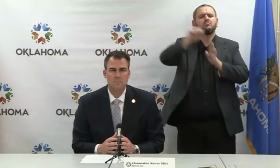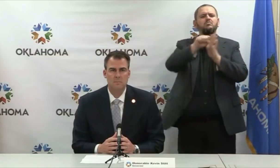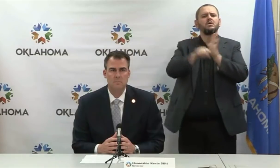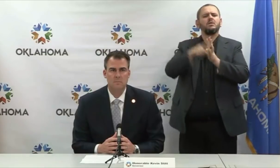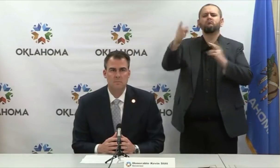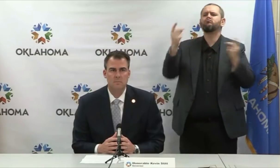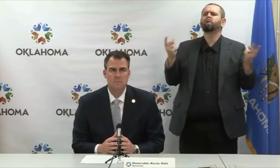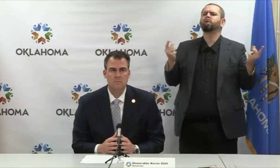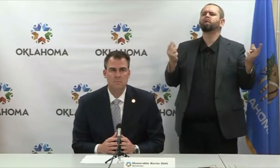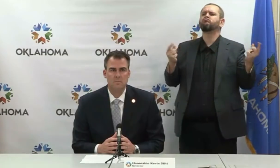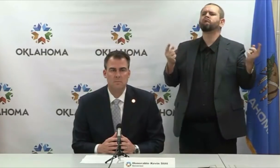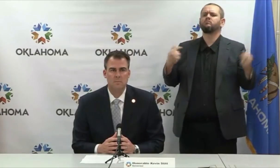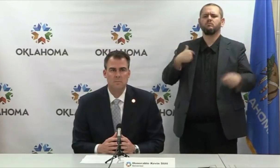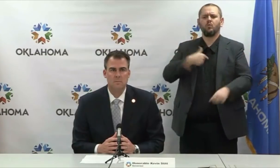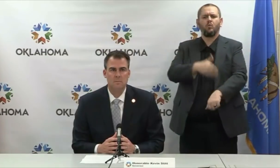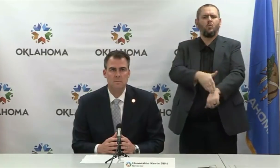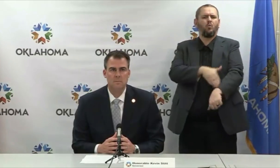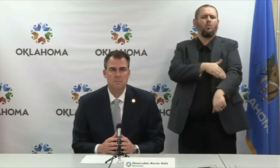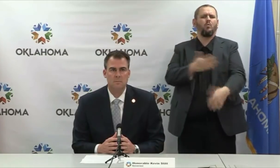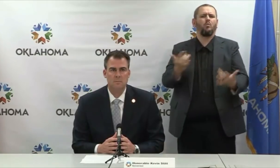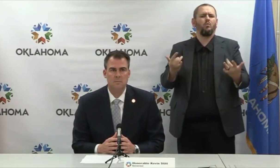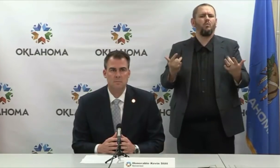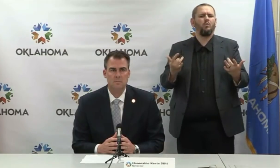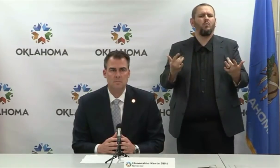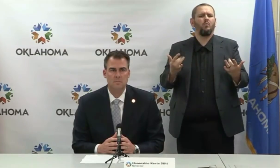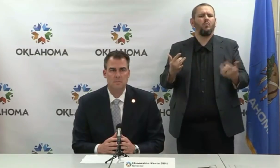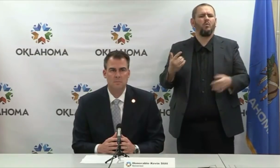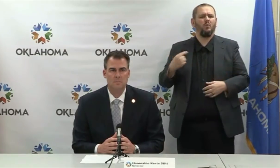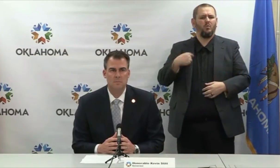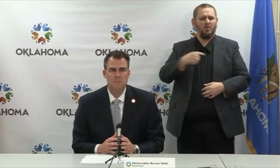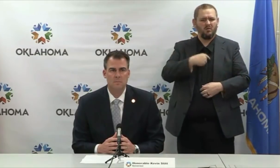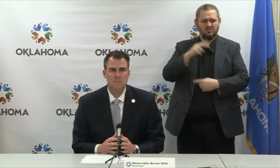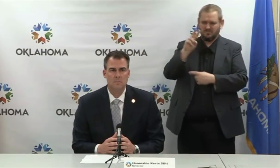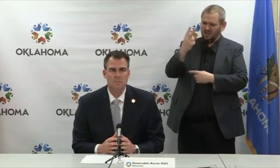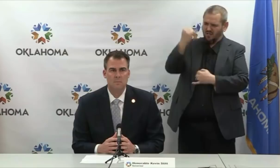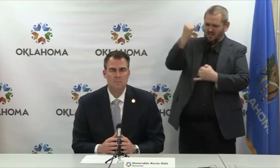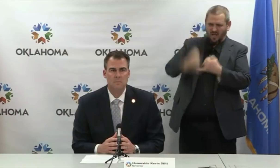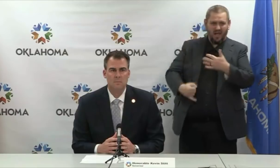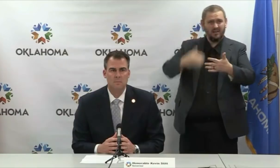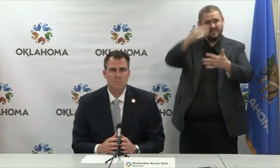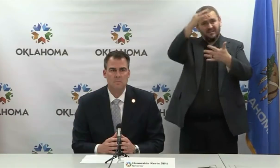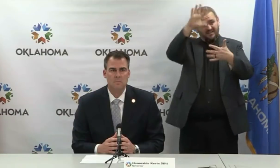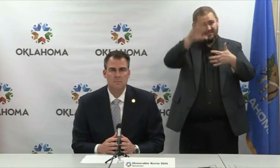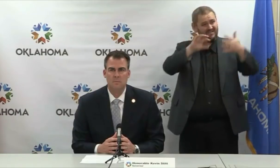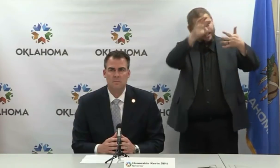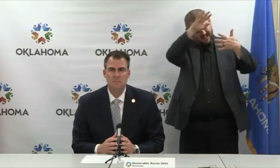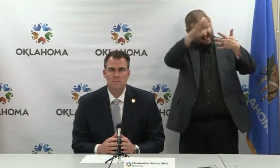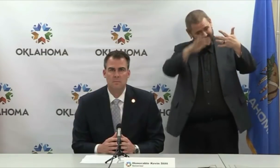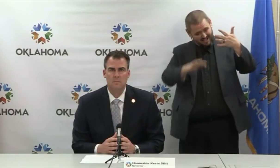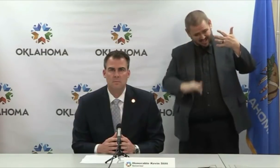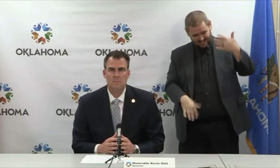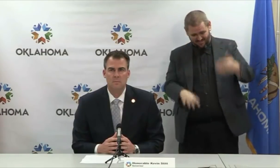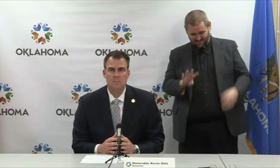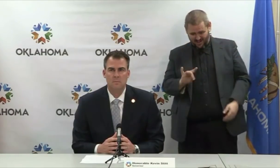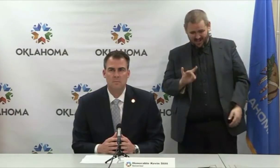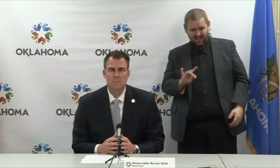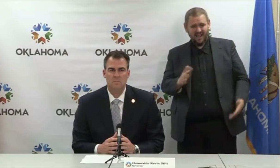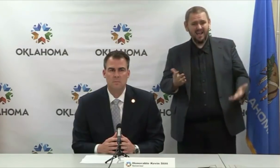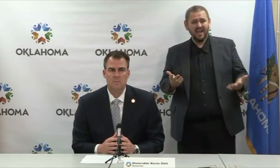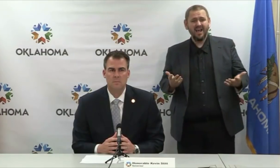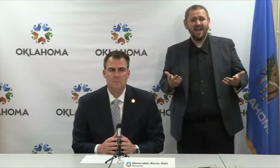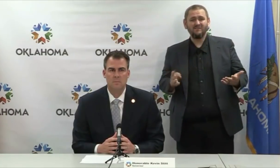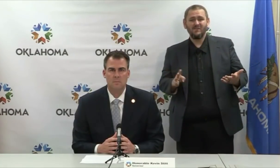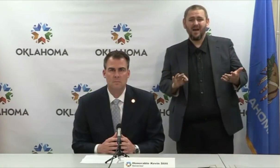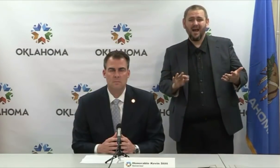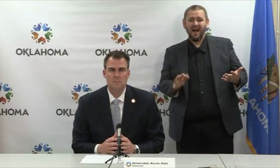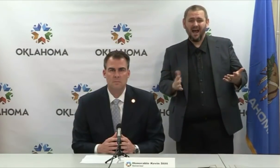Times today, we're second to last in the country right now compared to other states. mean, to me, I feel like we need to be trying